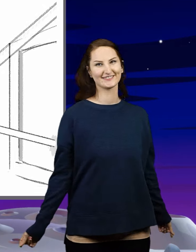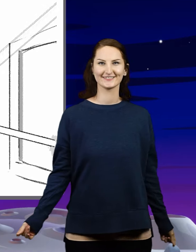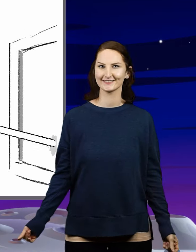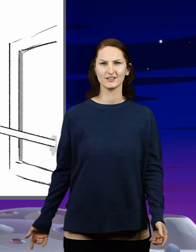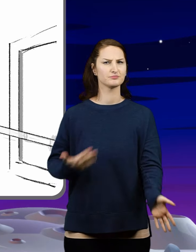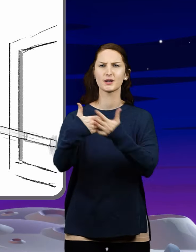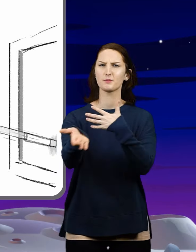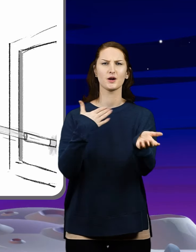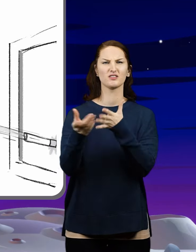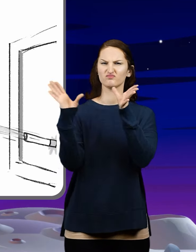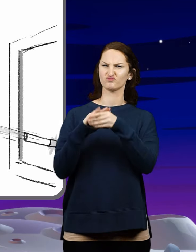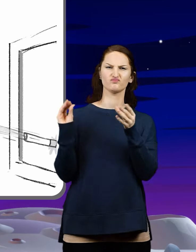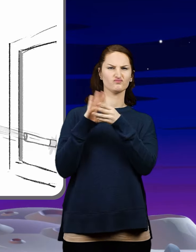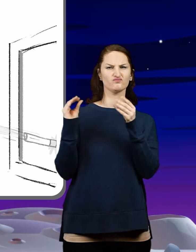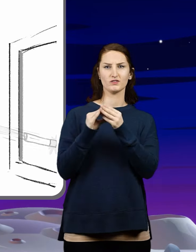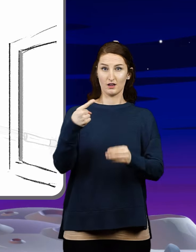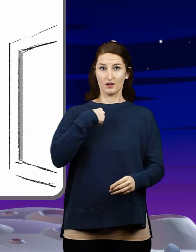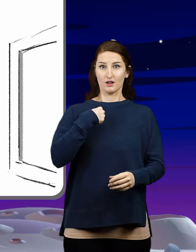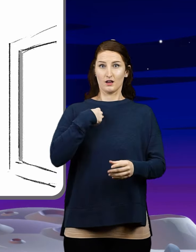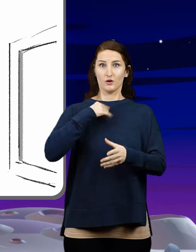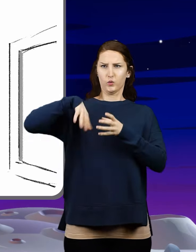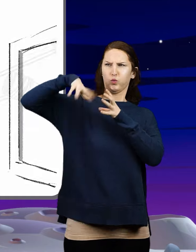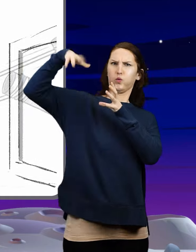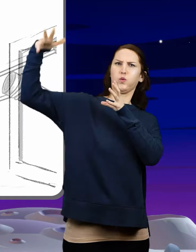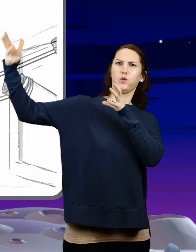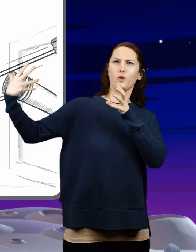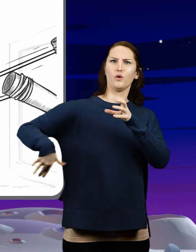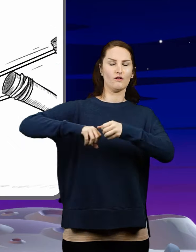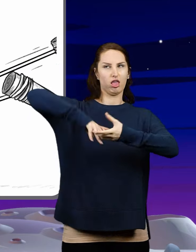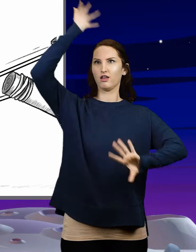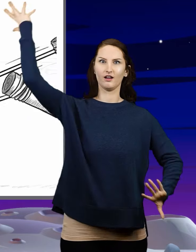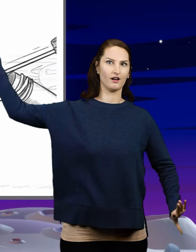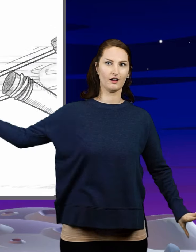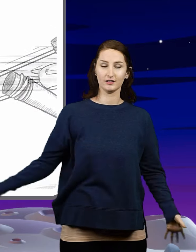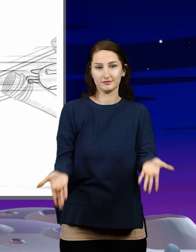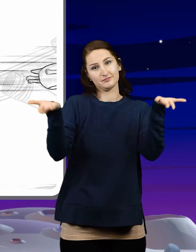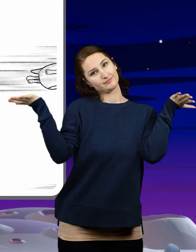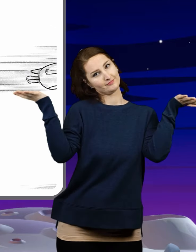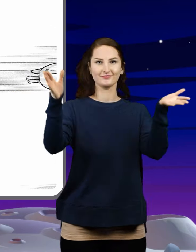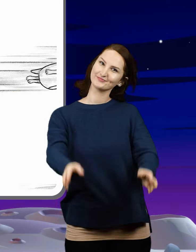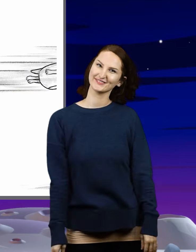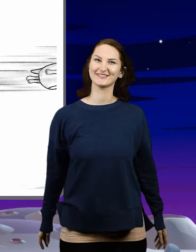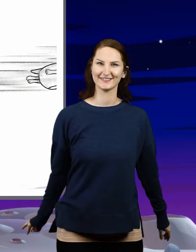Needless to say, a ride to dance But I'll be stumbling away